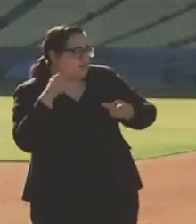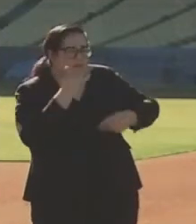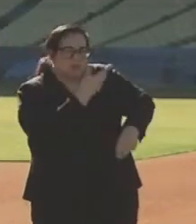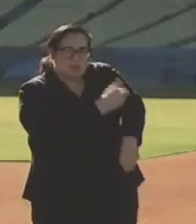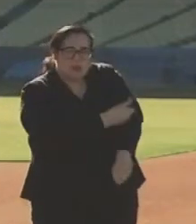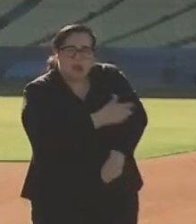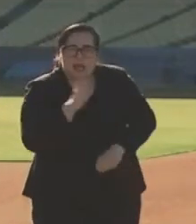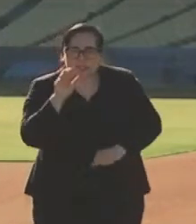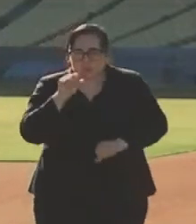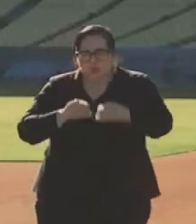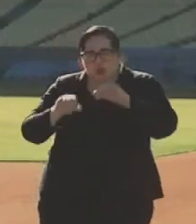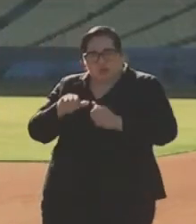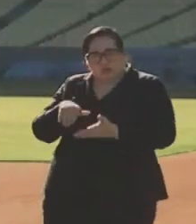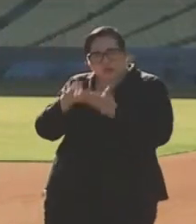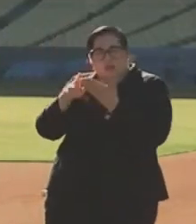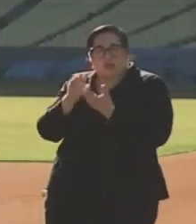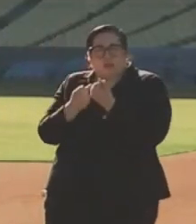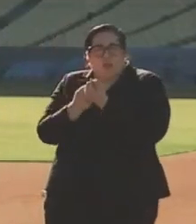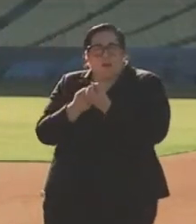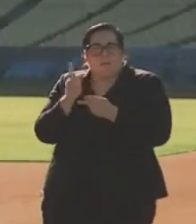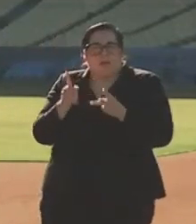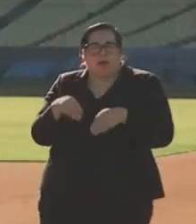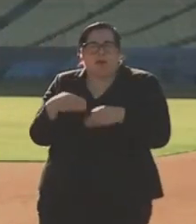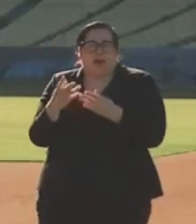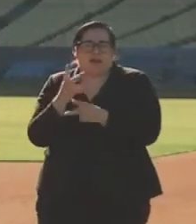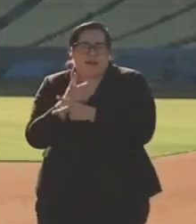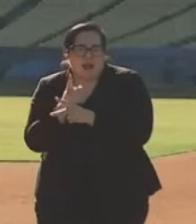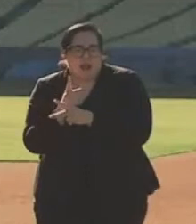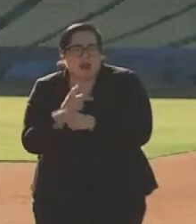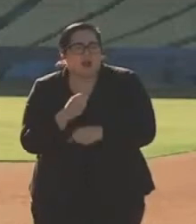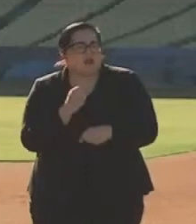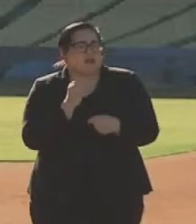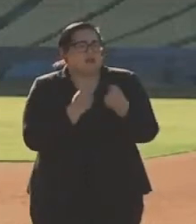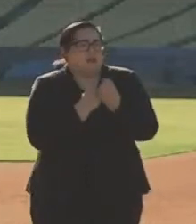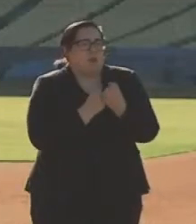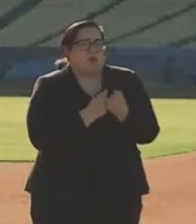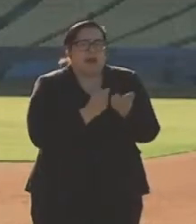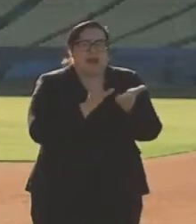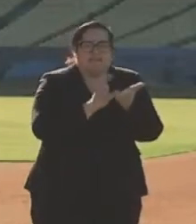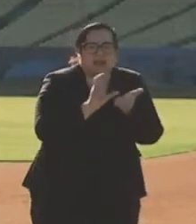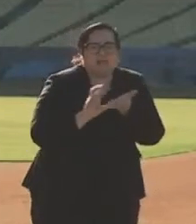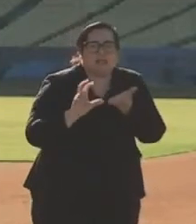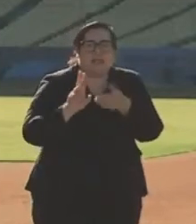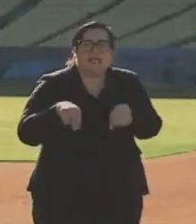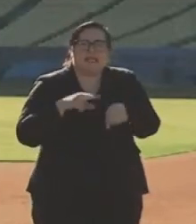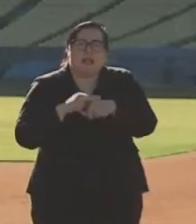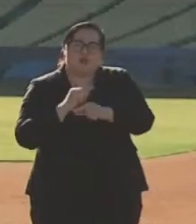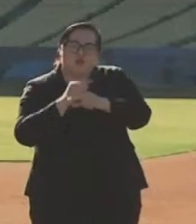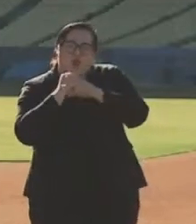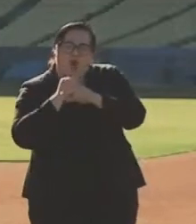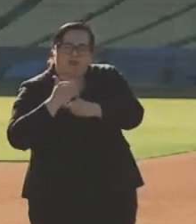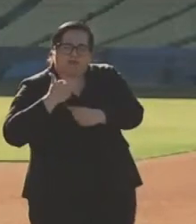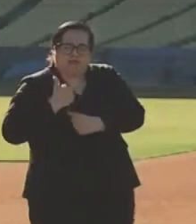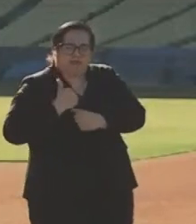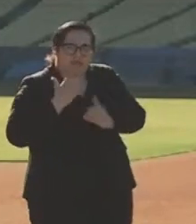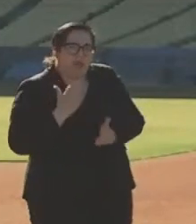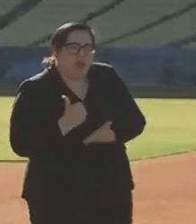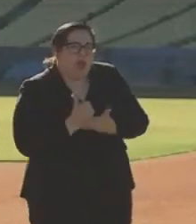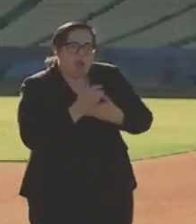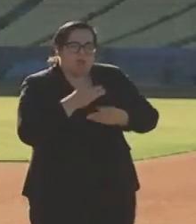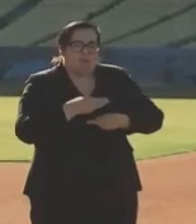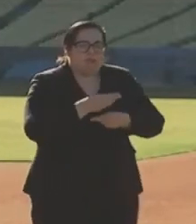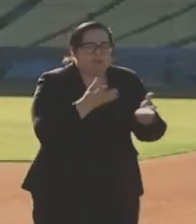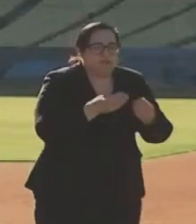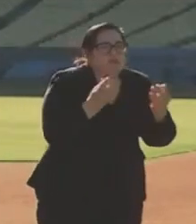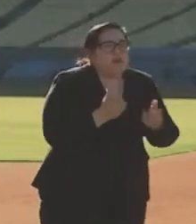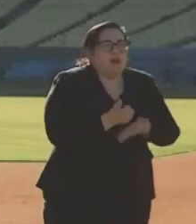the caregivers and support investments in our National Guard to help with the distribution and